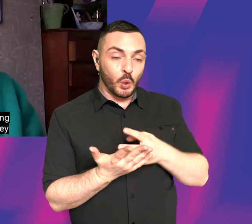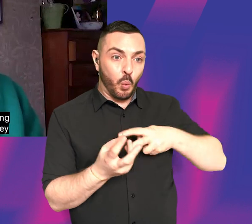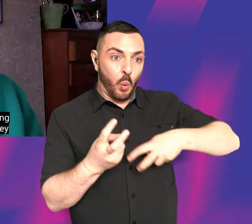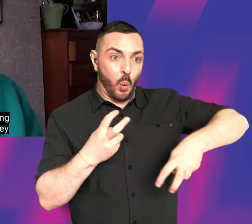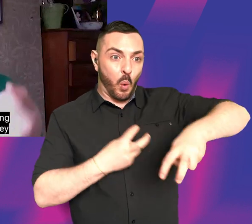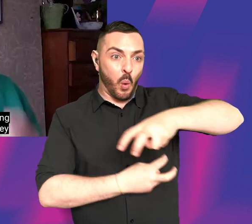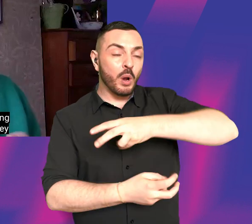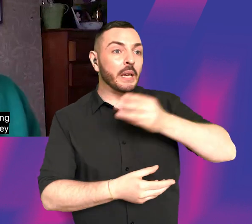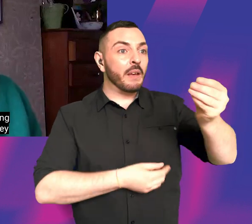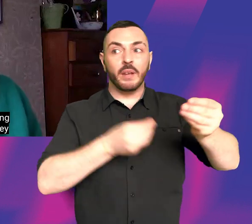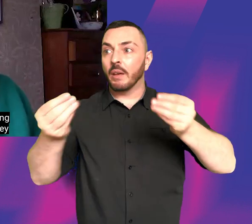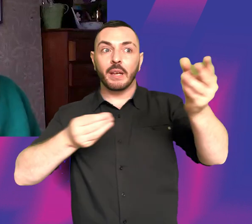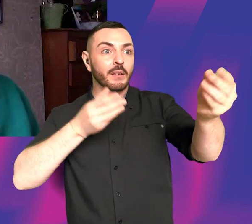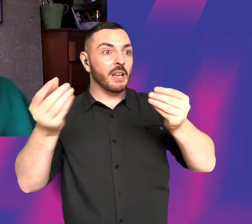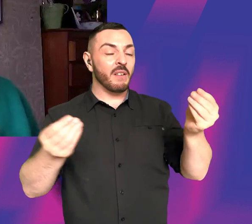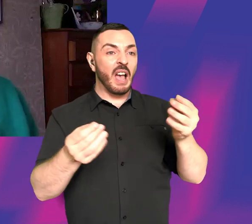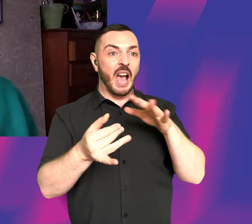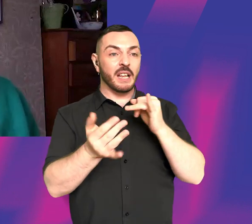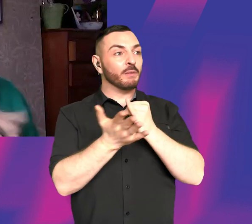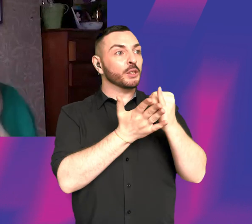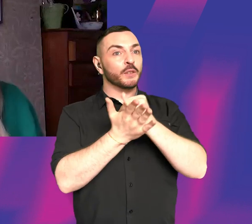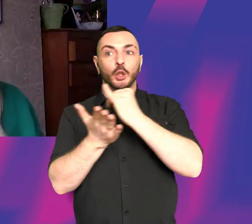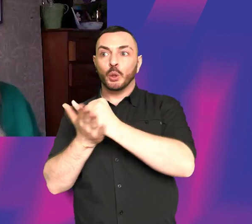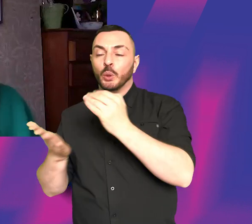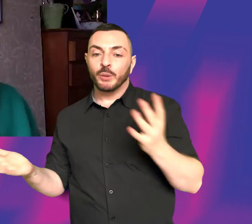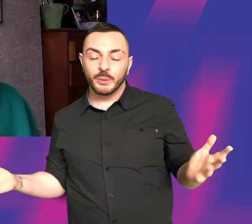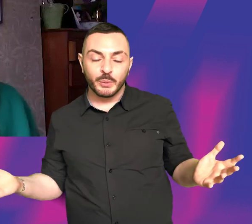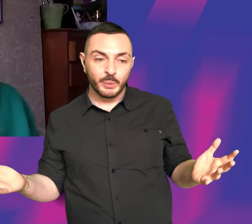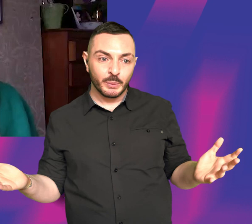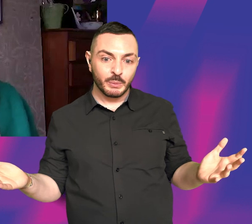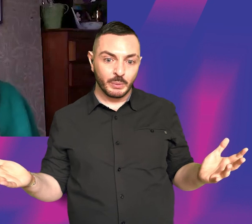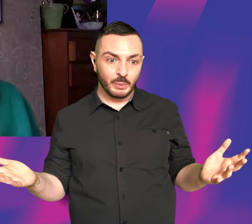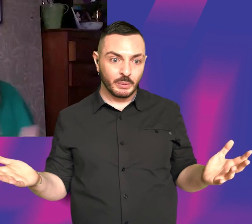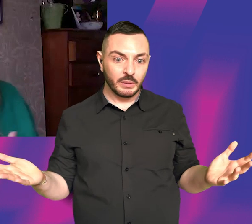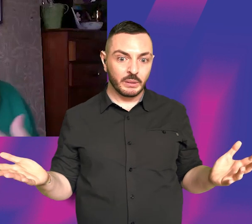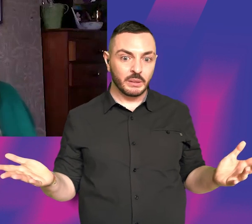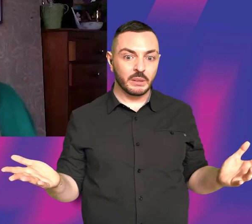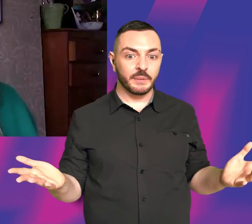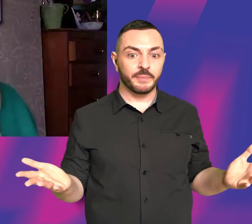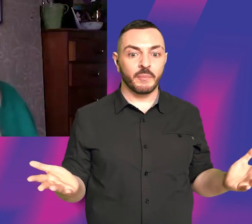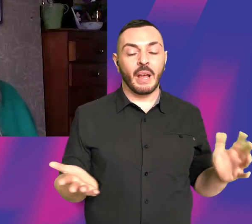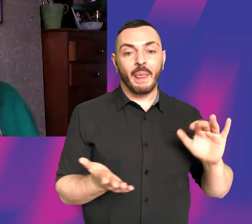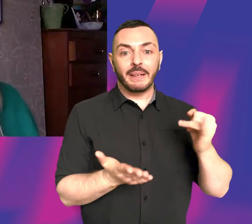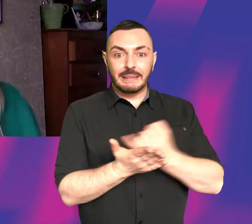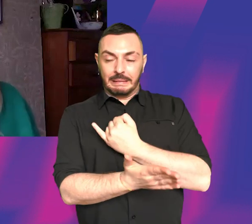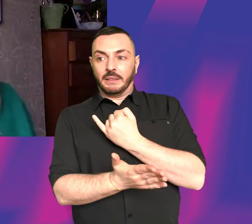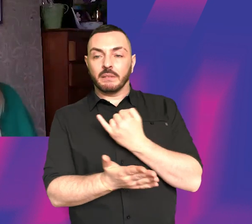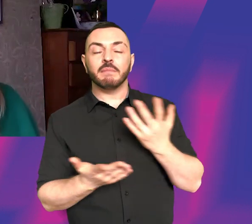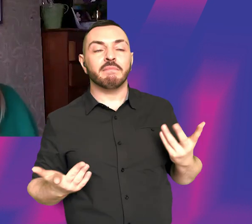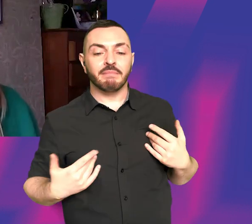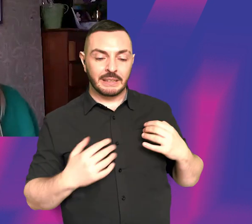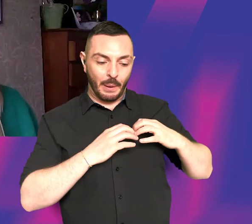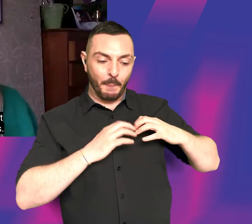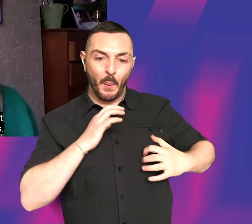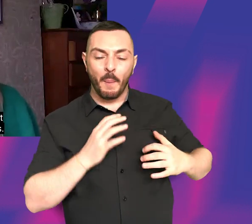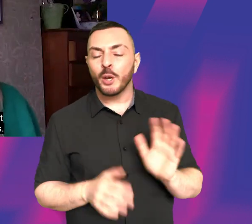giving to people. And every time they say they don't like it, it's like your heart being broken, you know, like, don't do that. I did that. It's a really